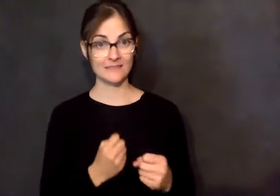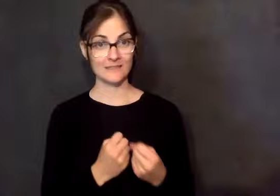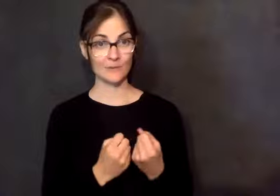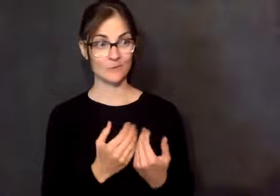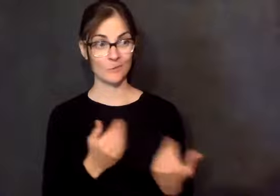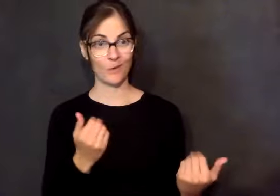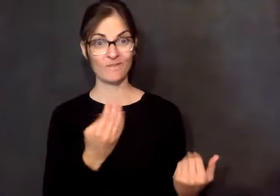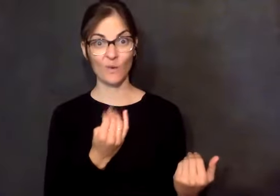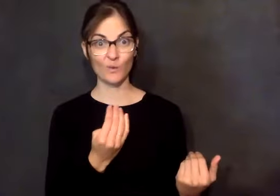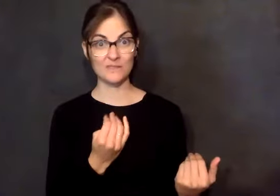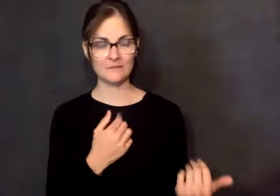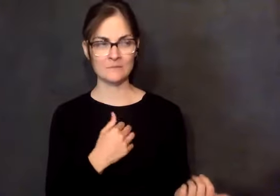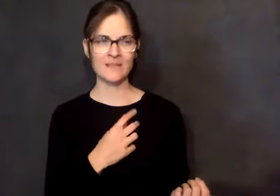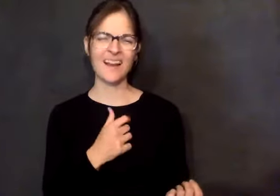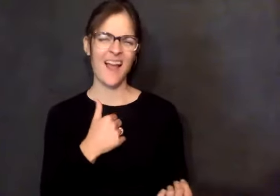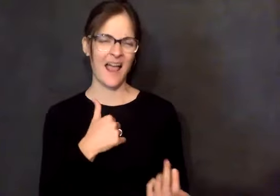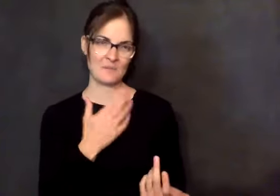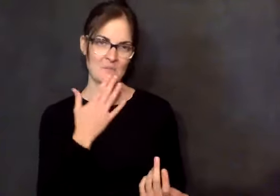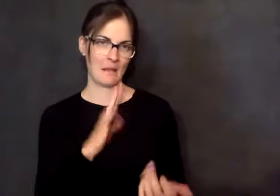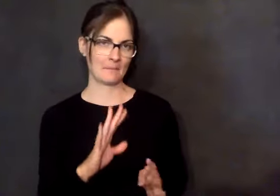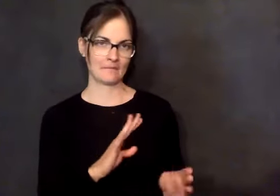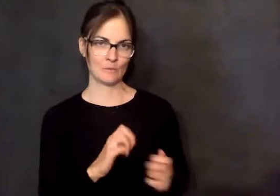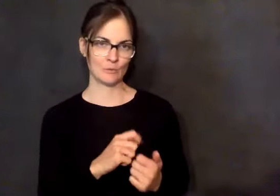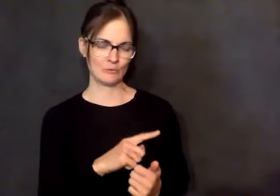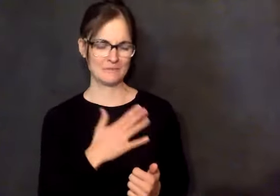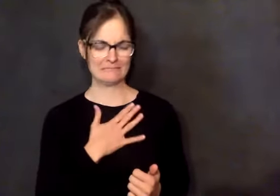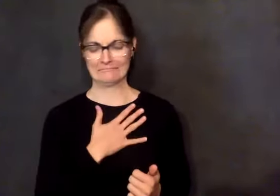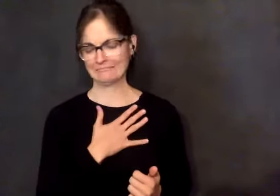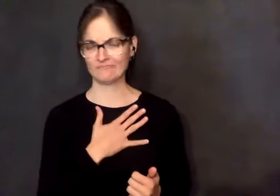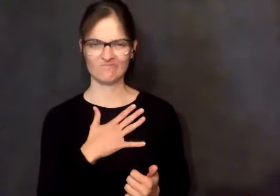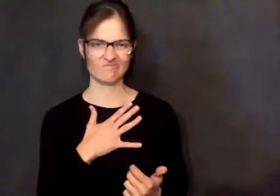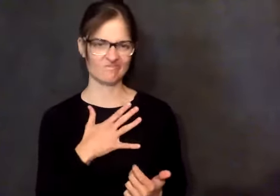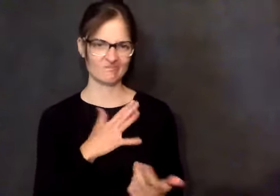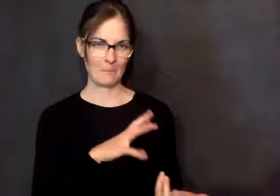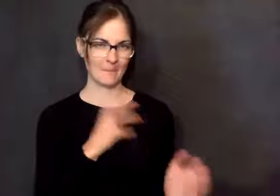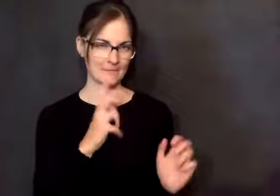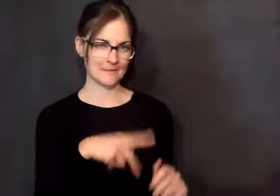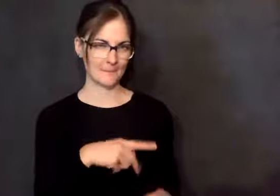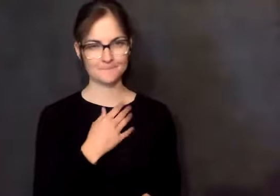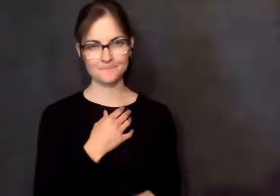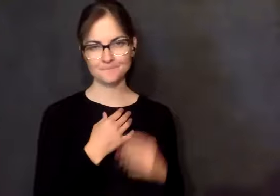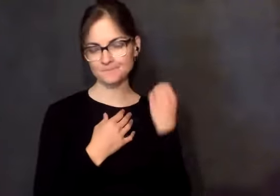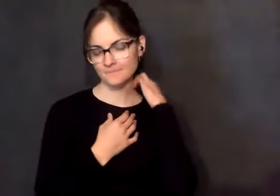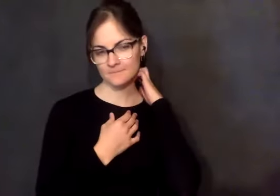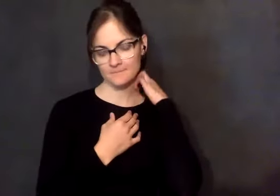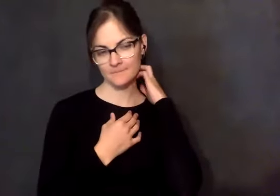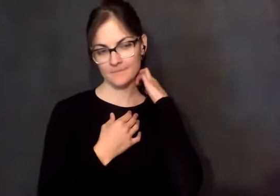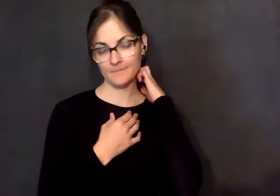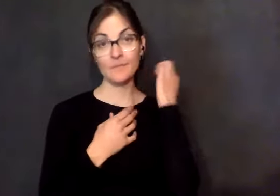with women that are non-sexual. And my wife, when I kind of out and about or I'm at a meeting, my wife trusts me because she knows